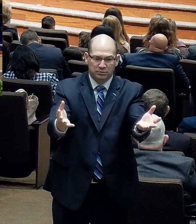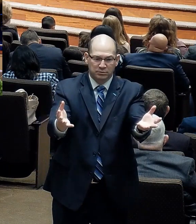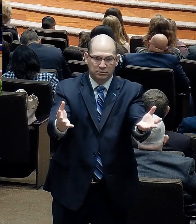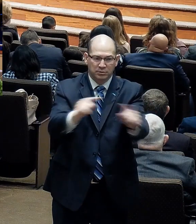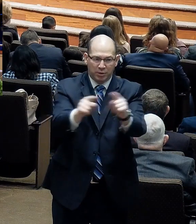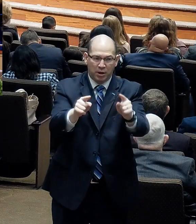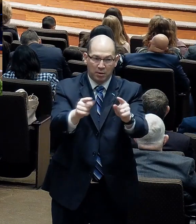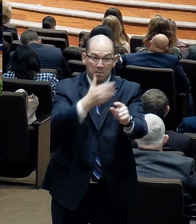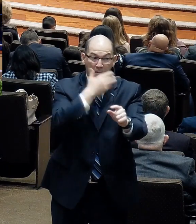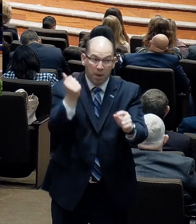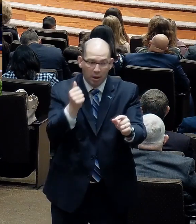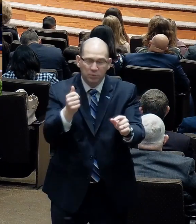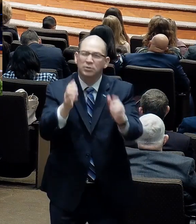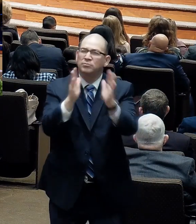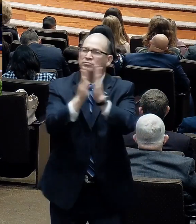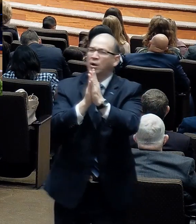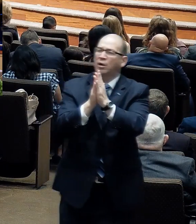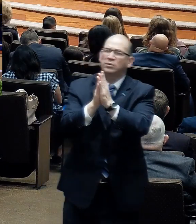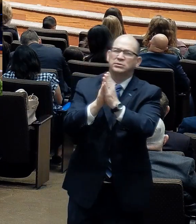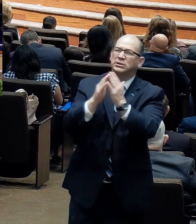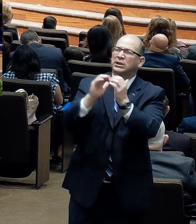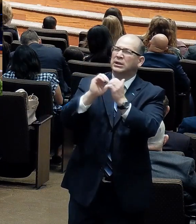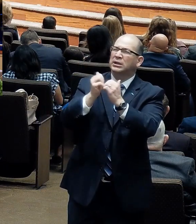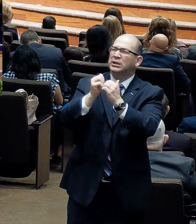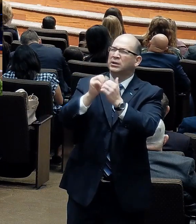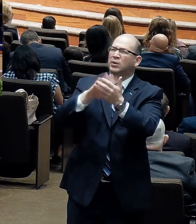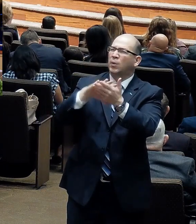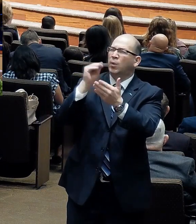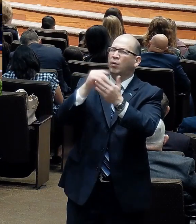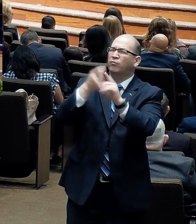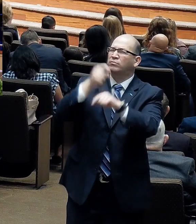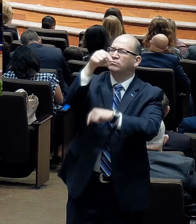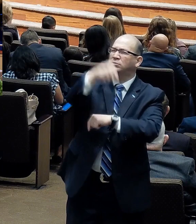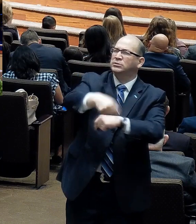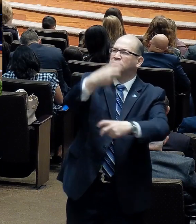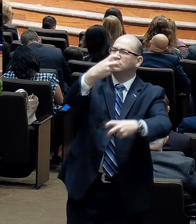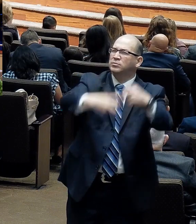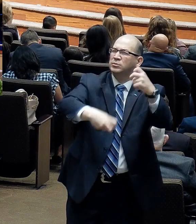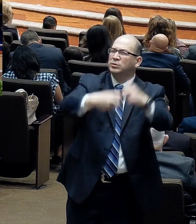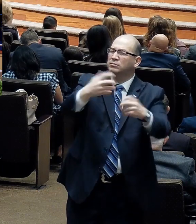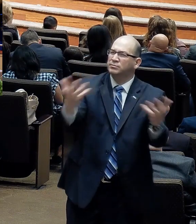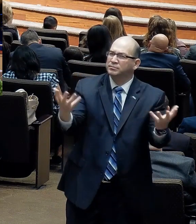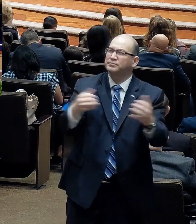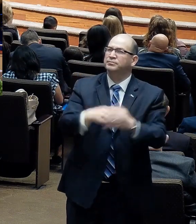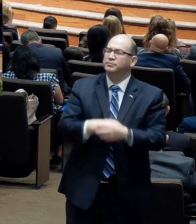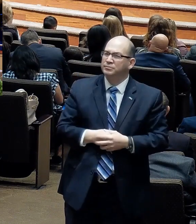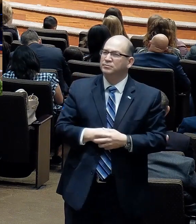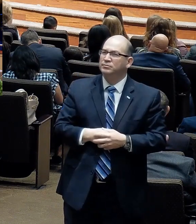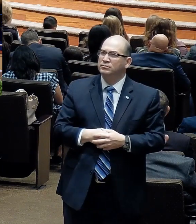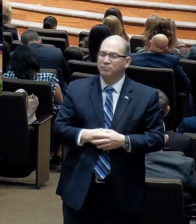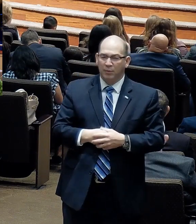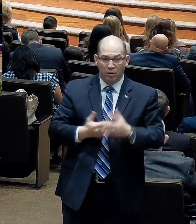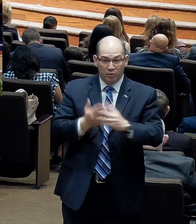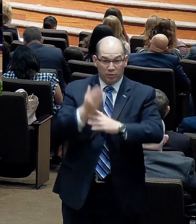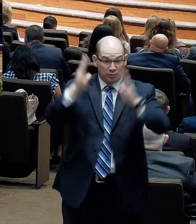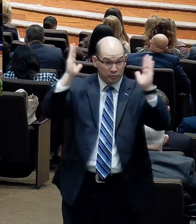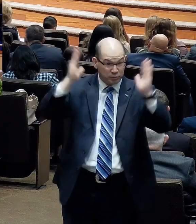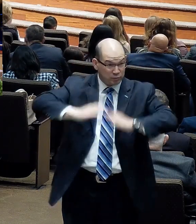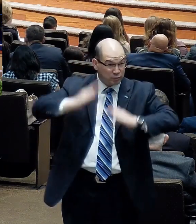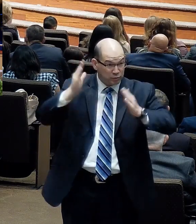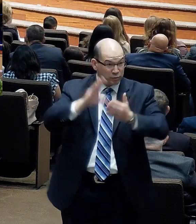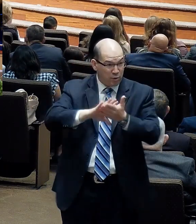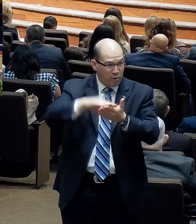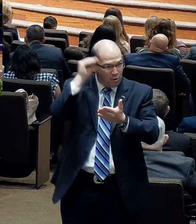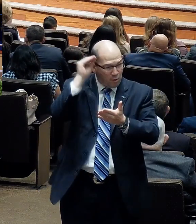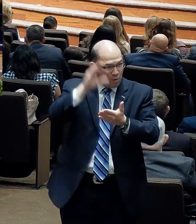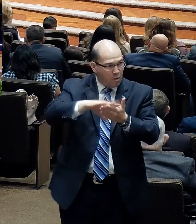I get out of this? Trials soften our heart towards God, and they soften our hearts toward each other. When you go through a struggle, you gain more compassion for